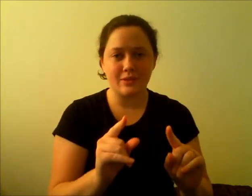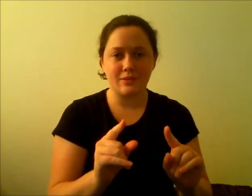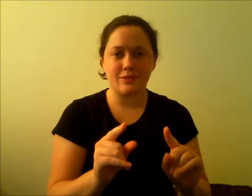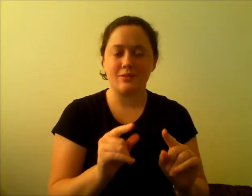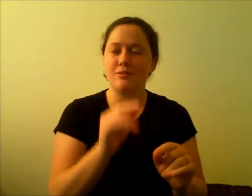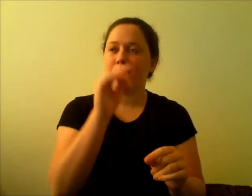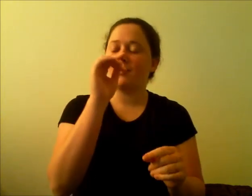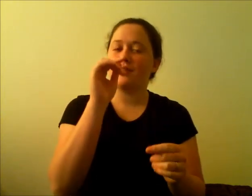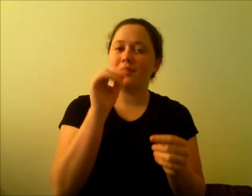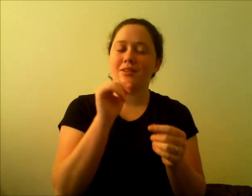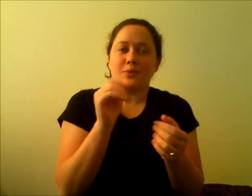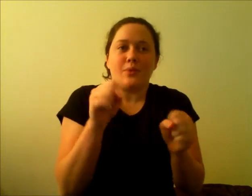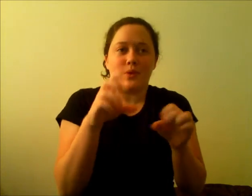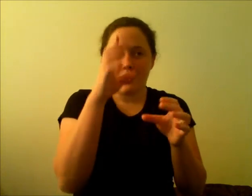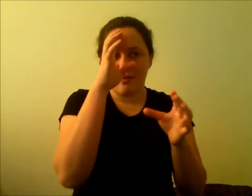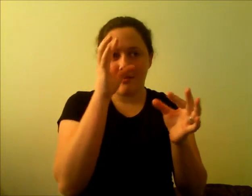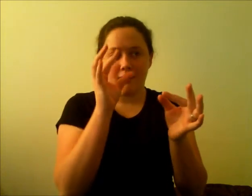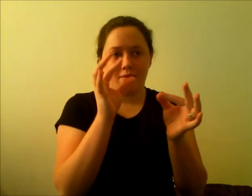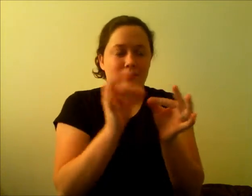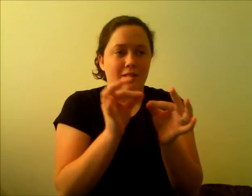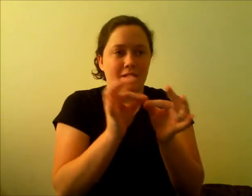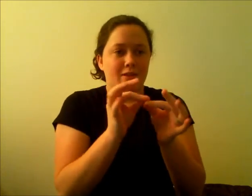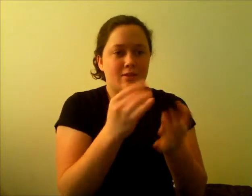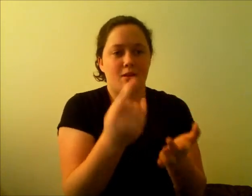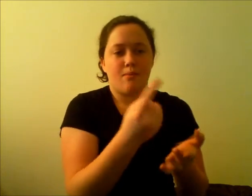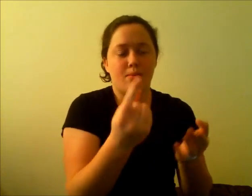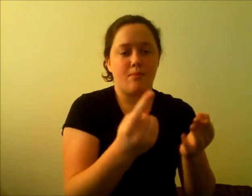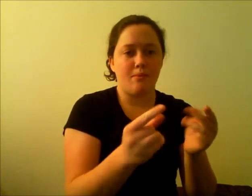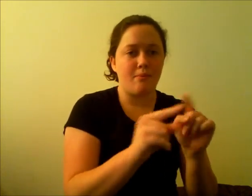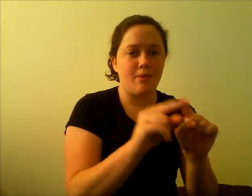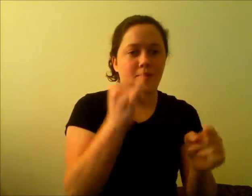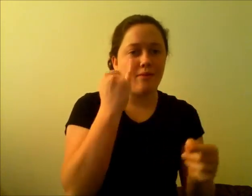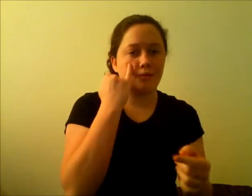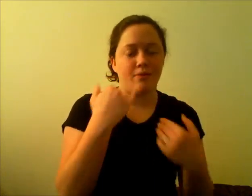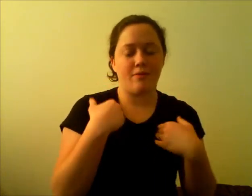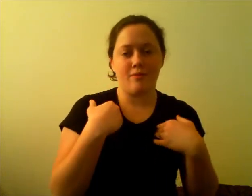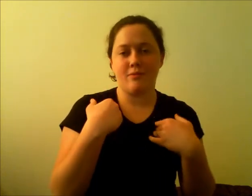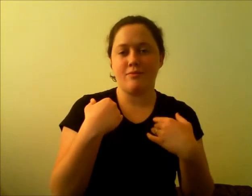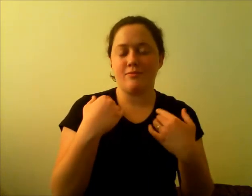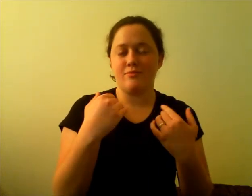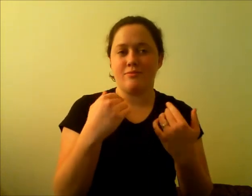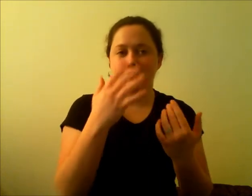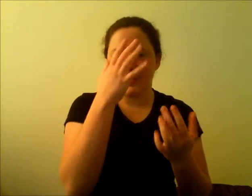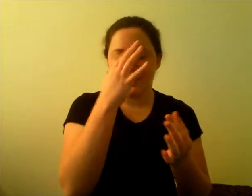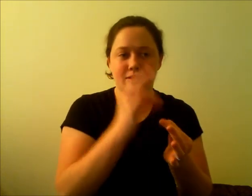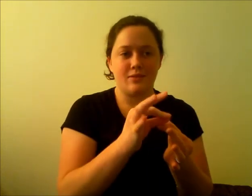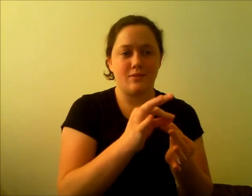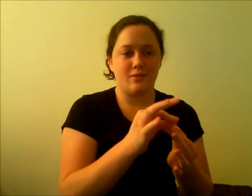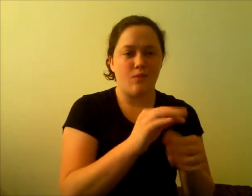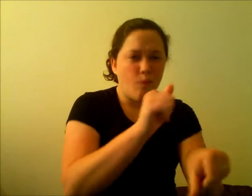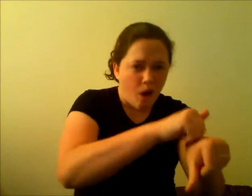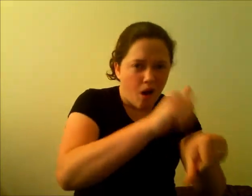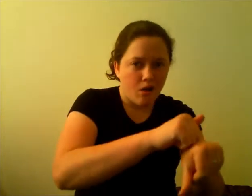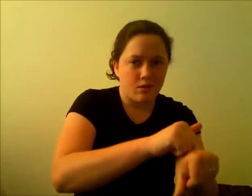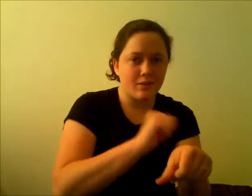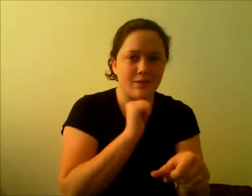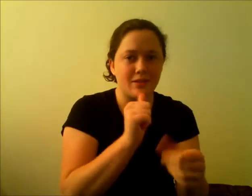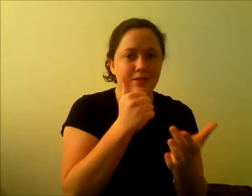Even if you fall sometimes You will have the strength to rise